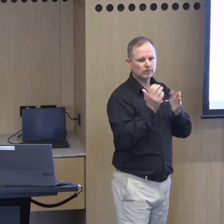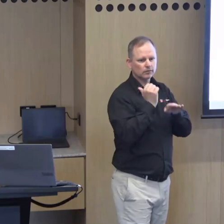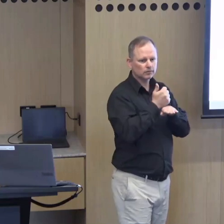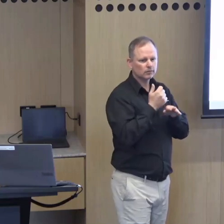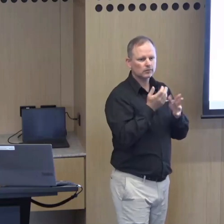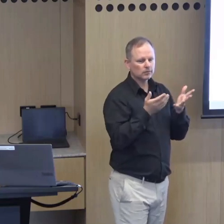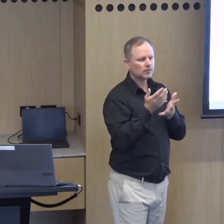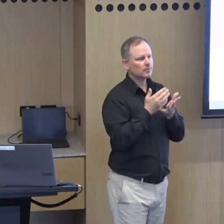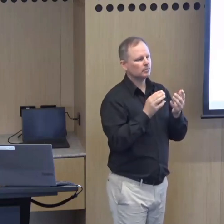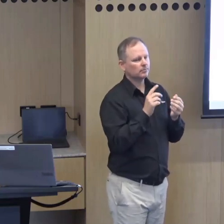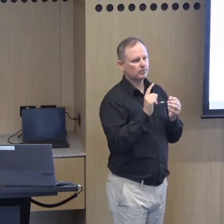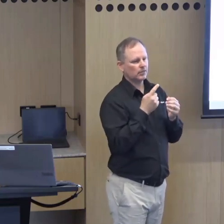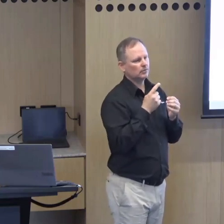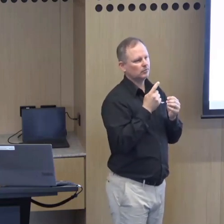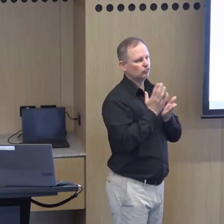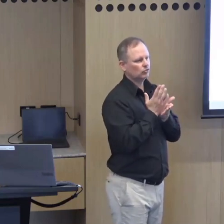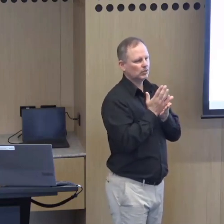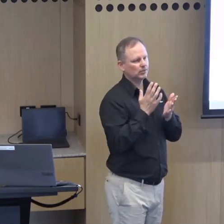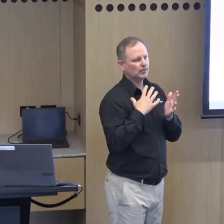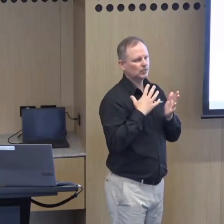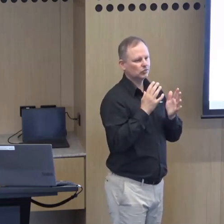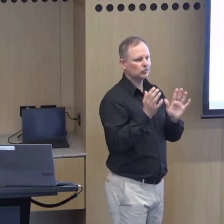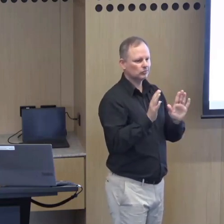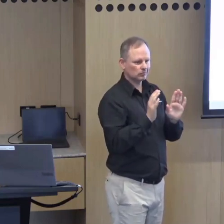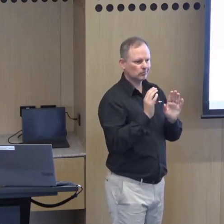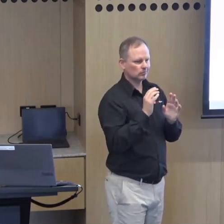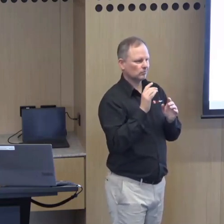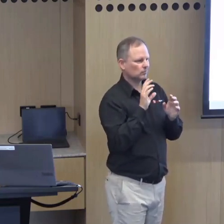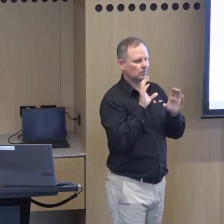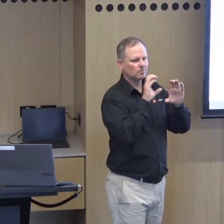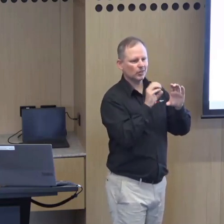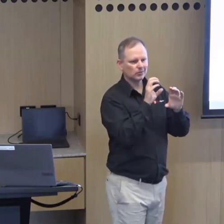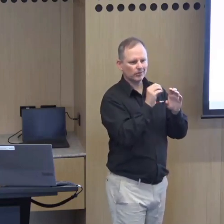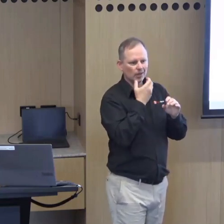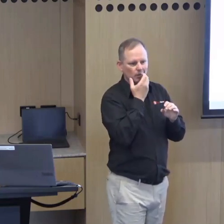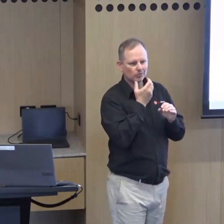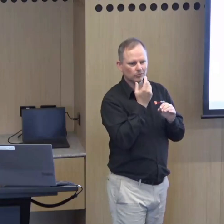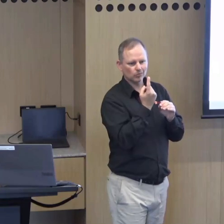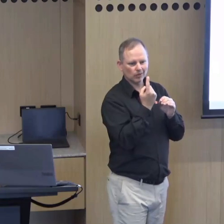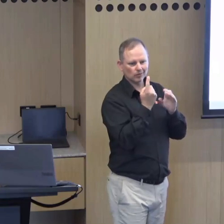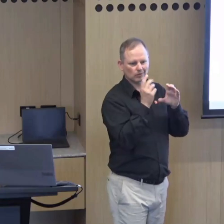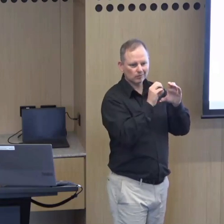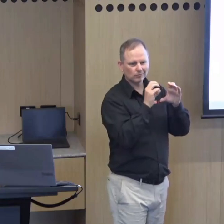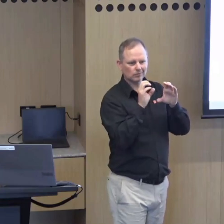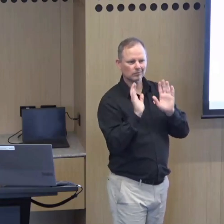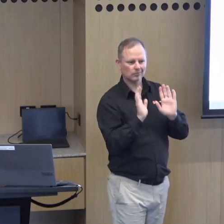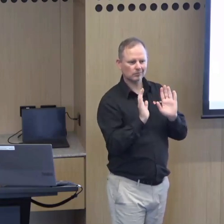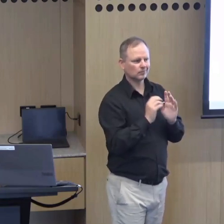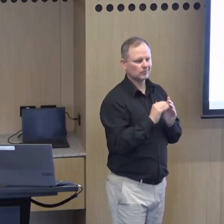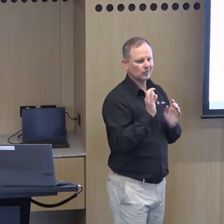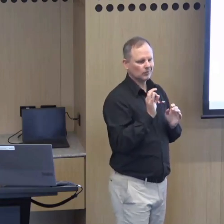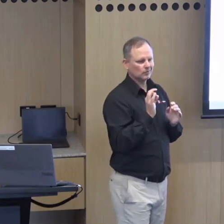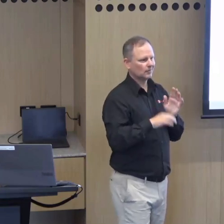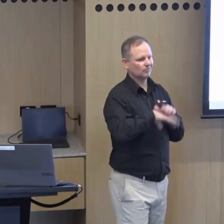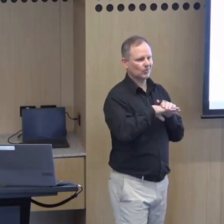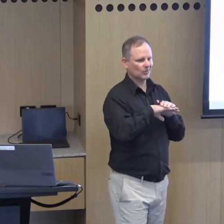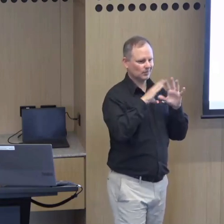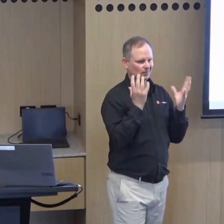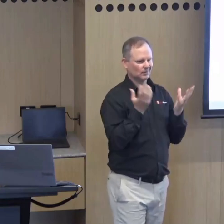clinical service that's set up um i feel that would be a a dream but i think we're just we'll just slowly chip away